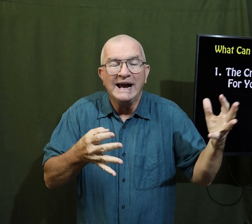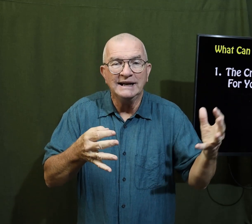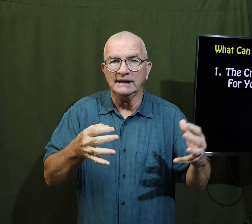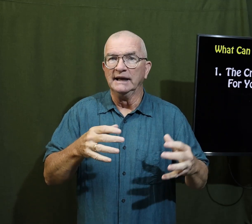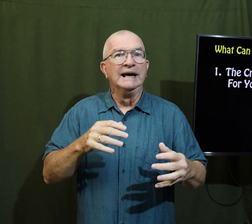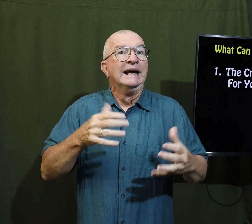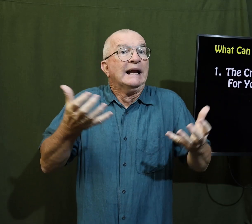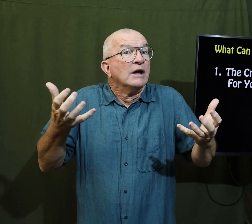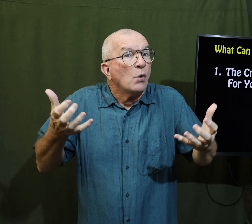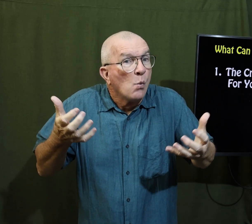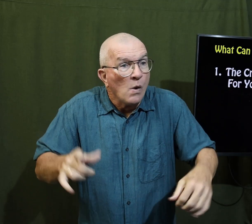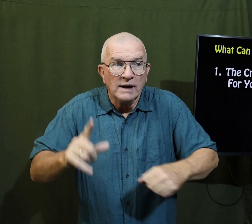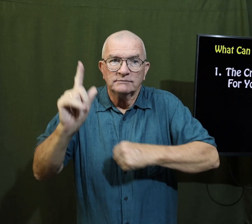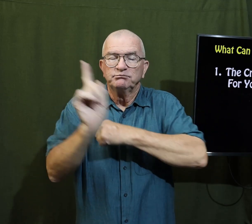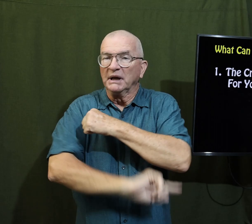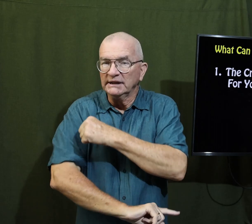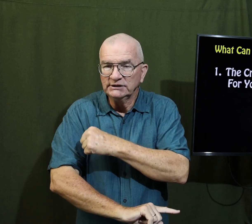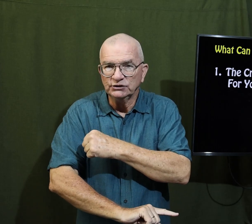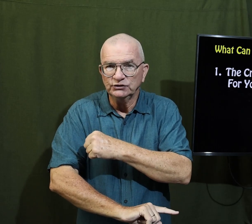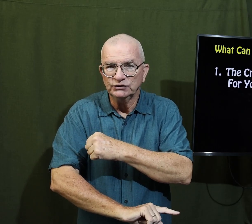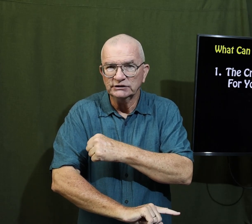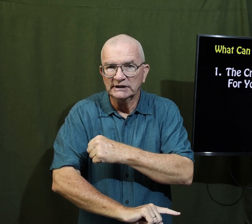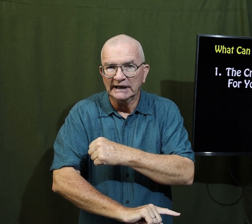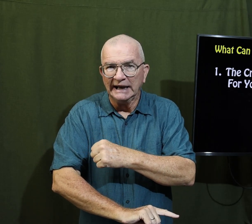he's waiting he doesn't want to punish